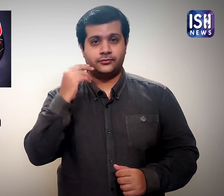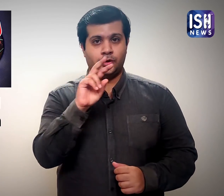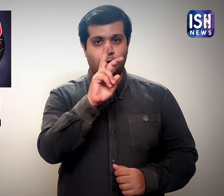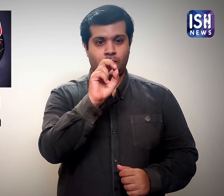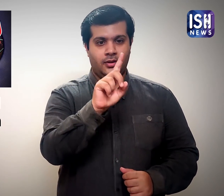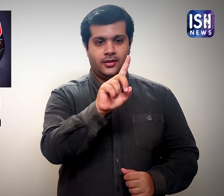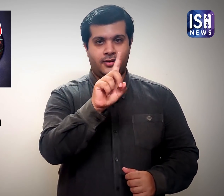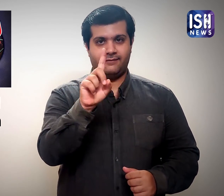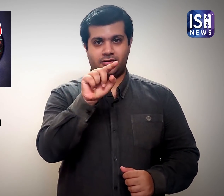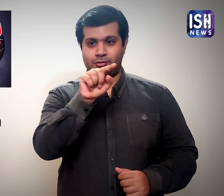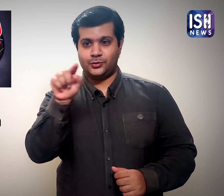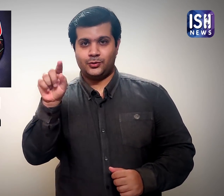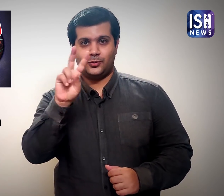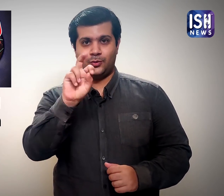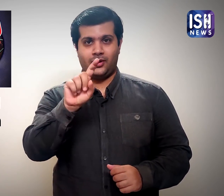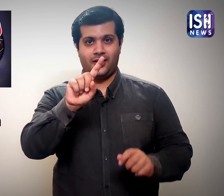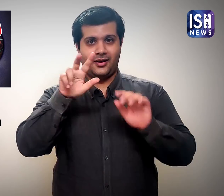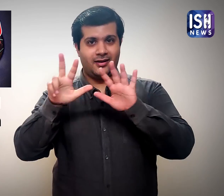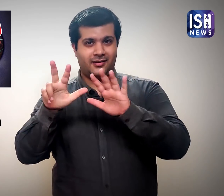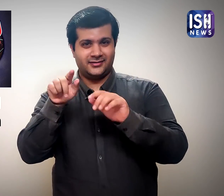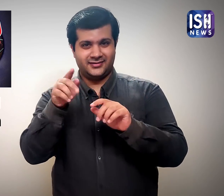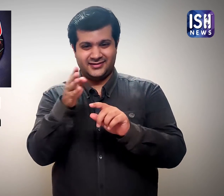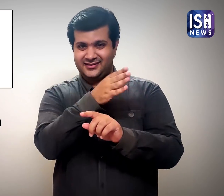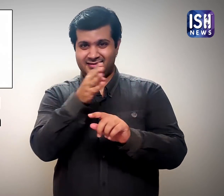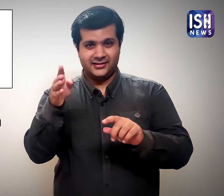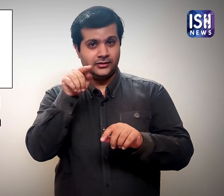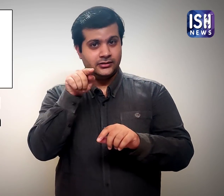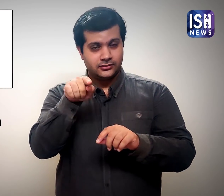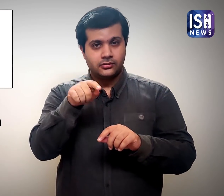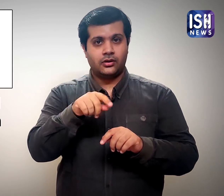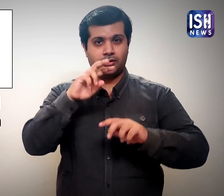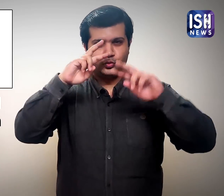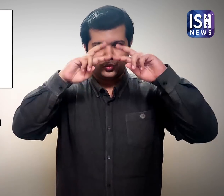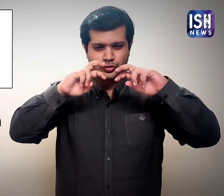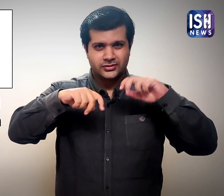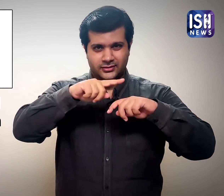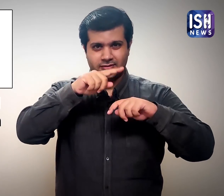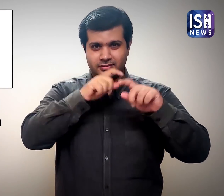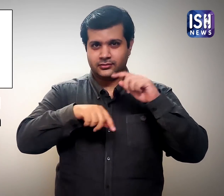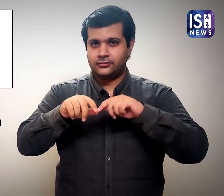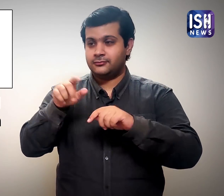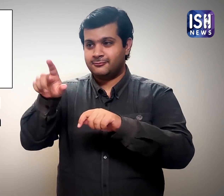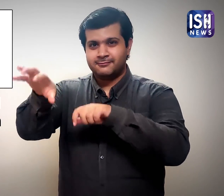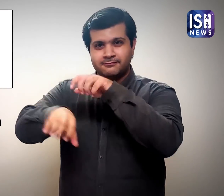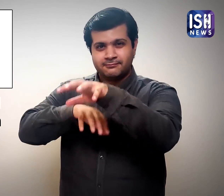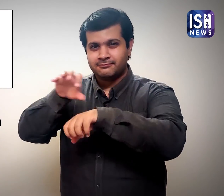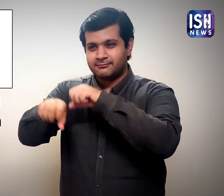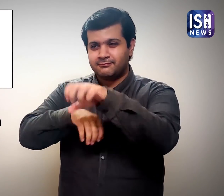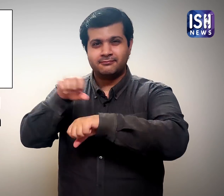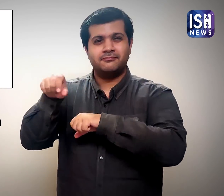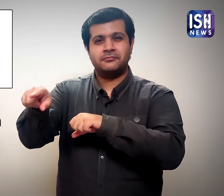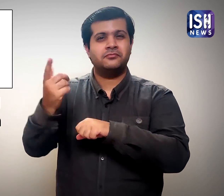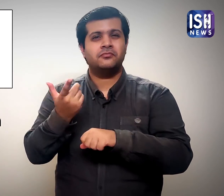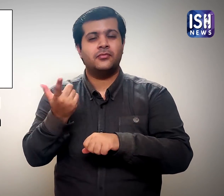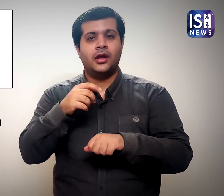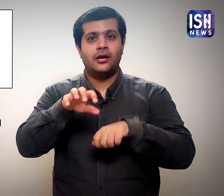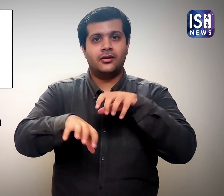From 2011 to 2018, researchers took 30,000 nasal swabs from pigs.